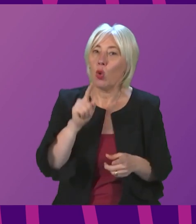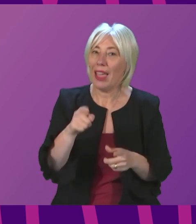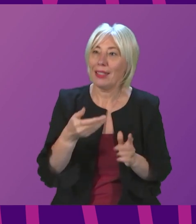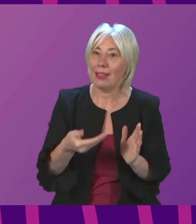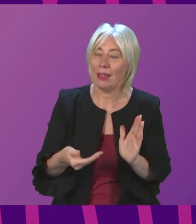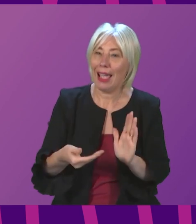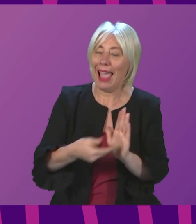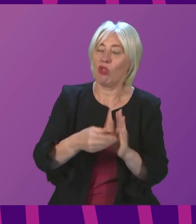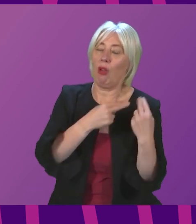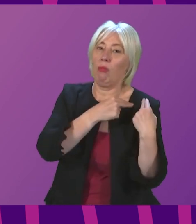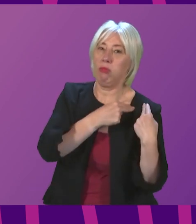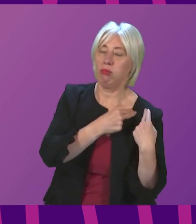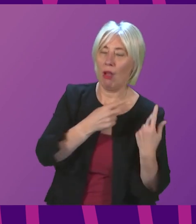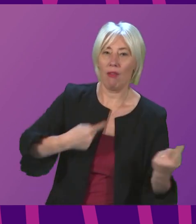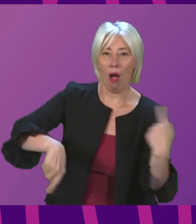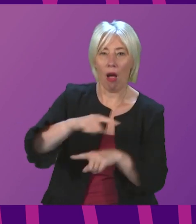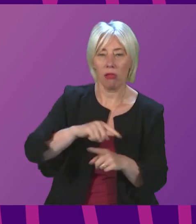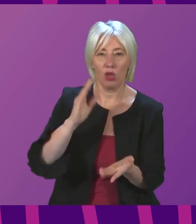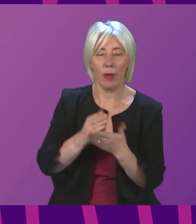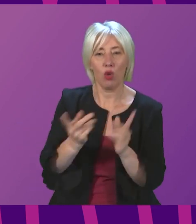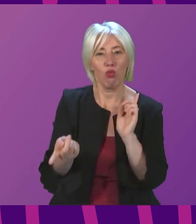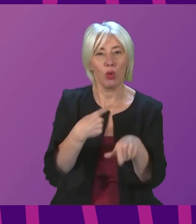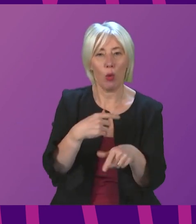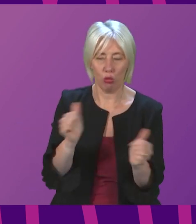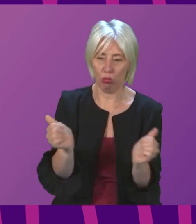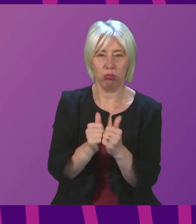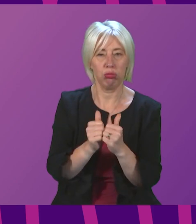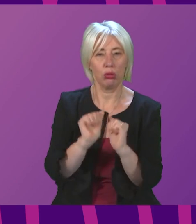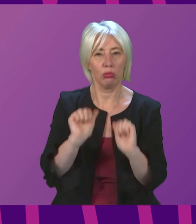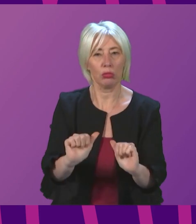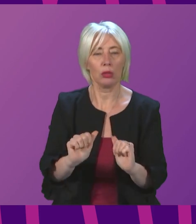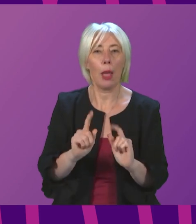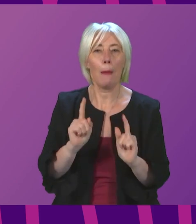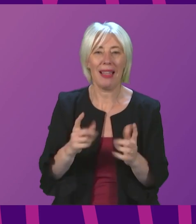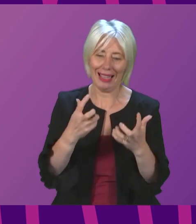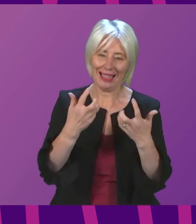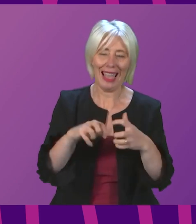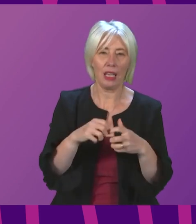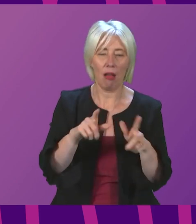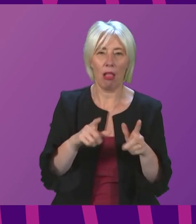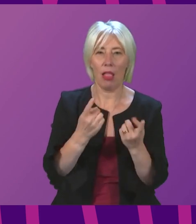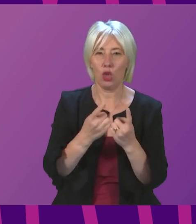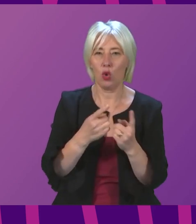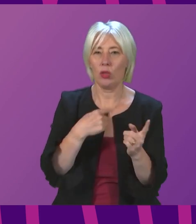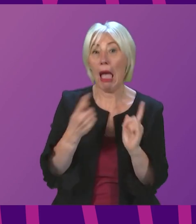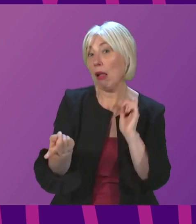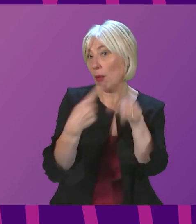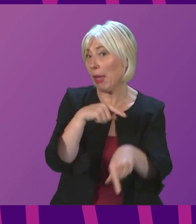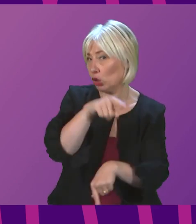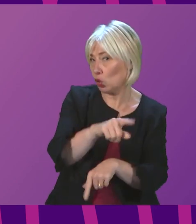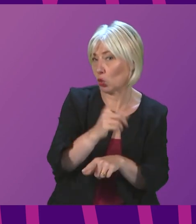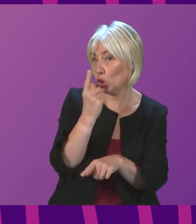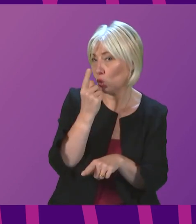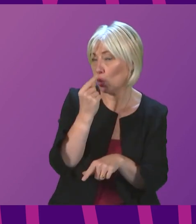onus on all of us to make sure that our responses are fit for purpose. In terms of the particular technical points there, I will come back to the member as soon as possible.